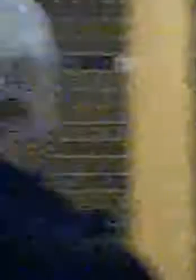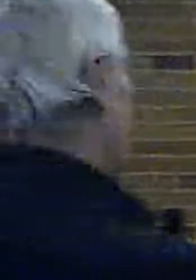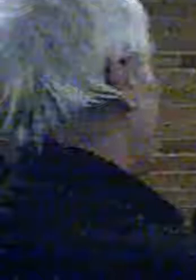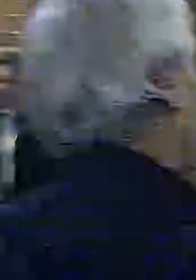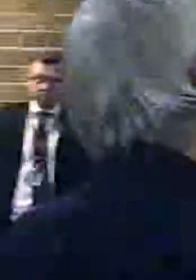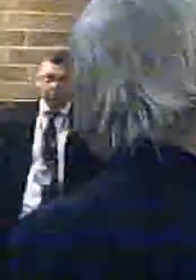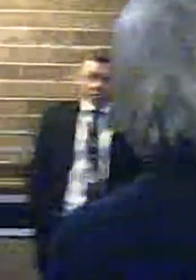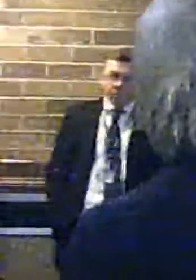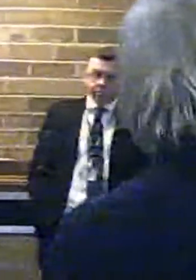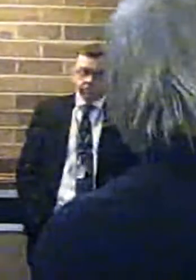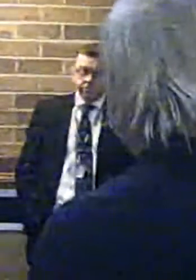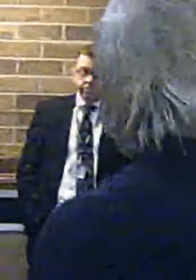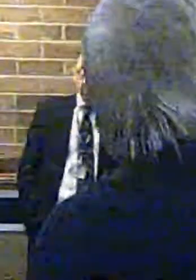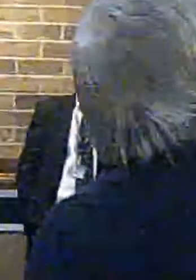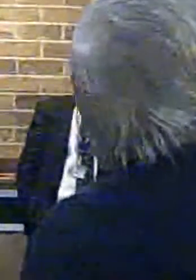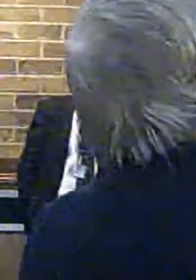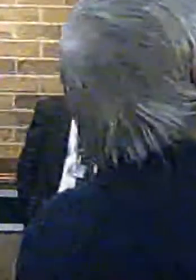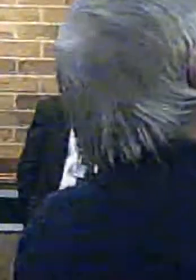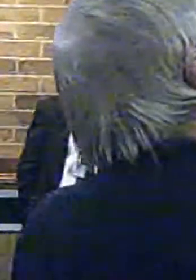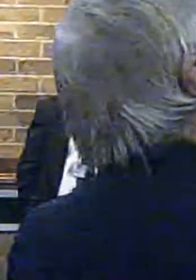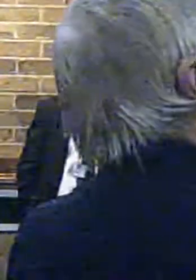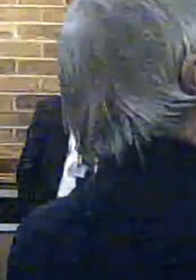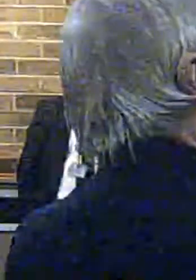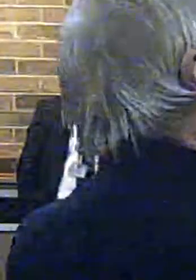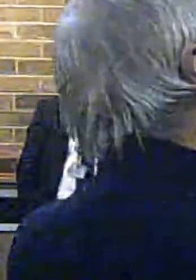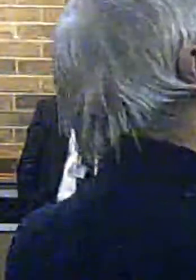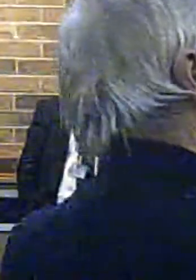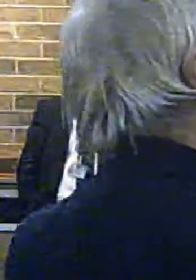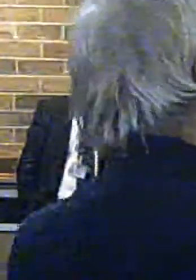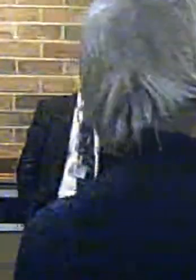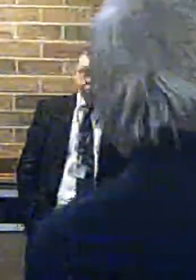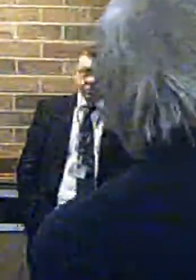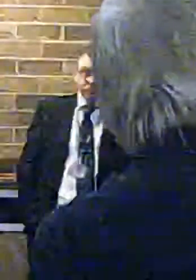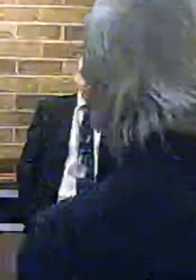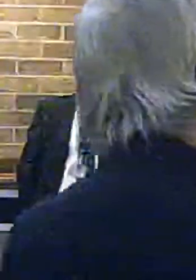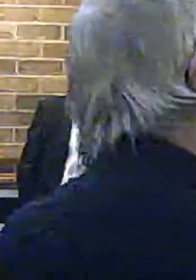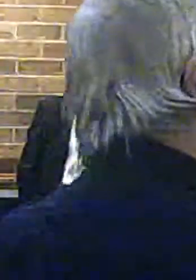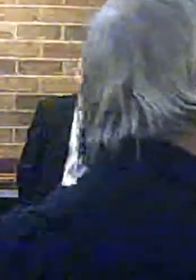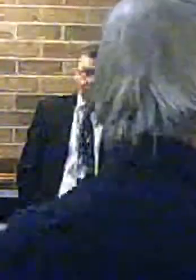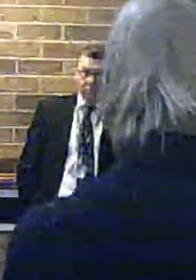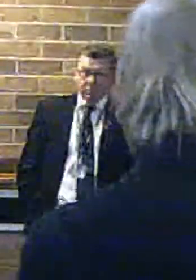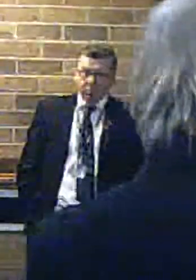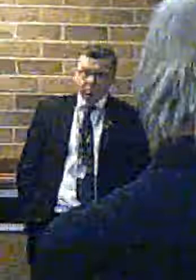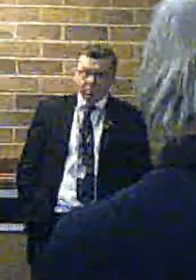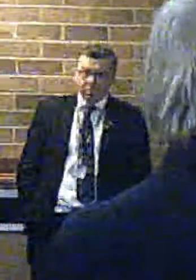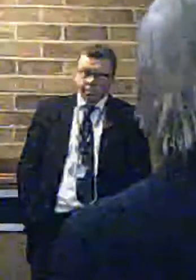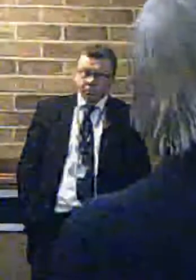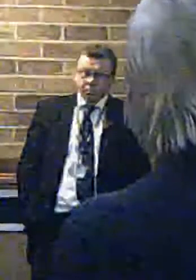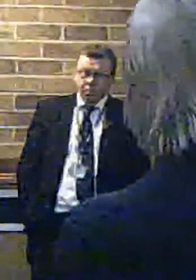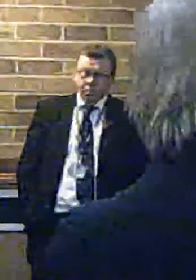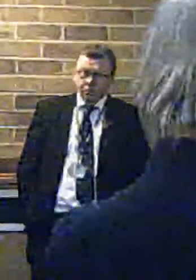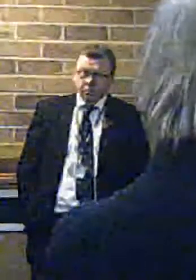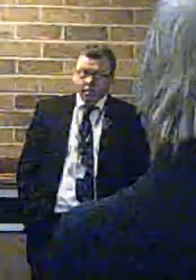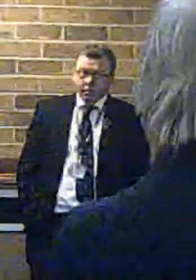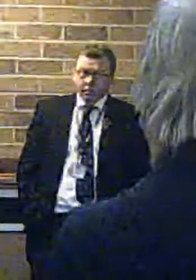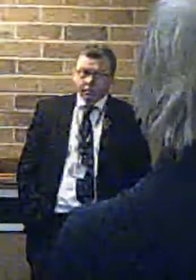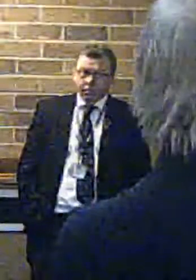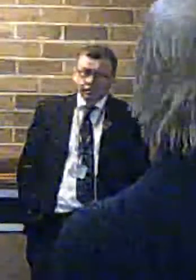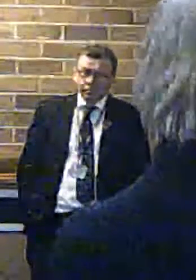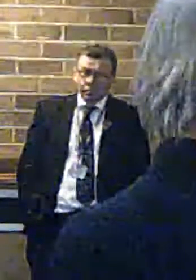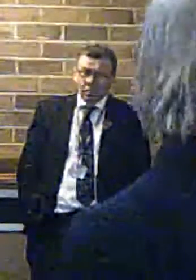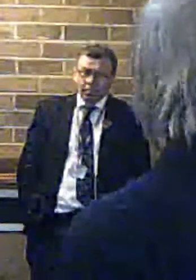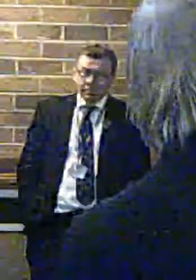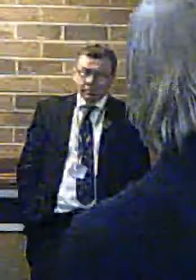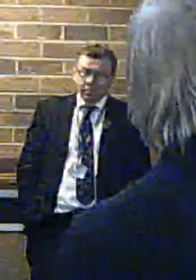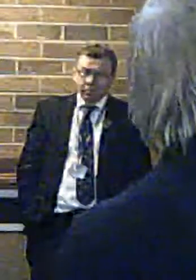Yes, you said you're going by computer planning, and nobody's ever driven their rooms. I'll tell you what, I'm 66 years old, one of your officers